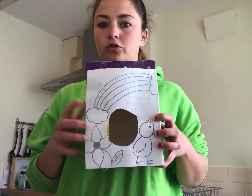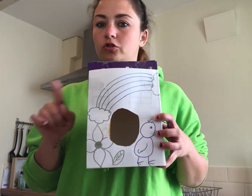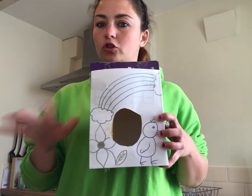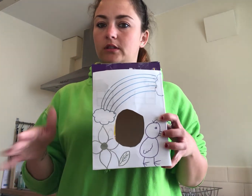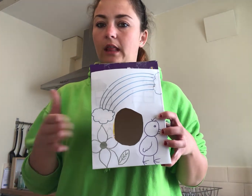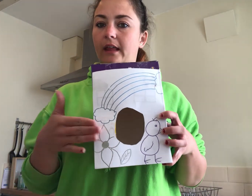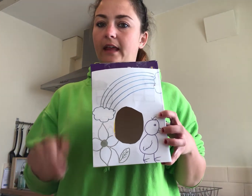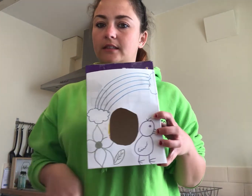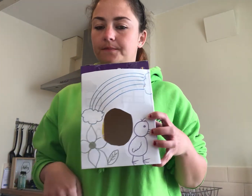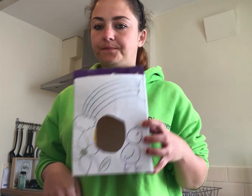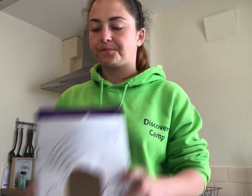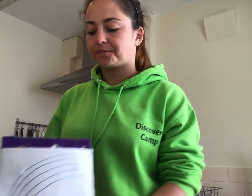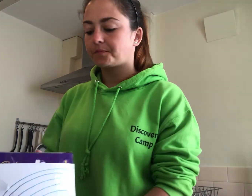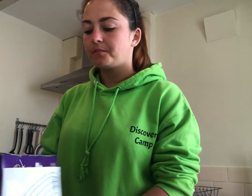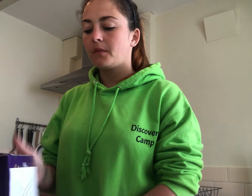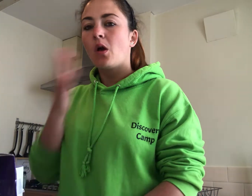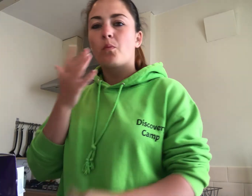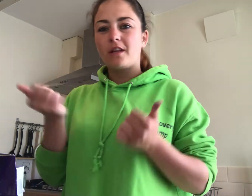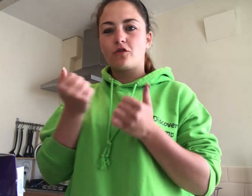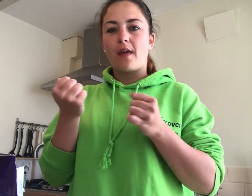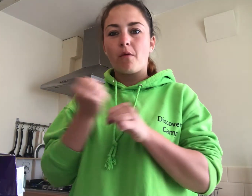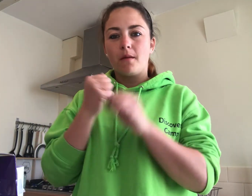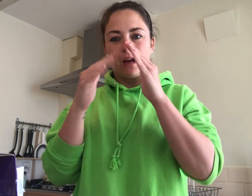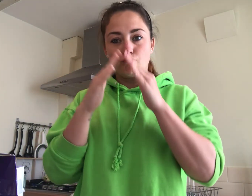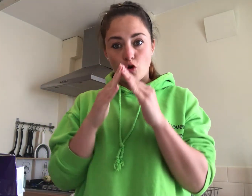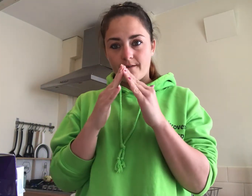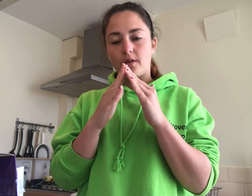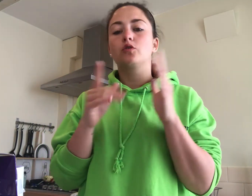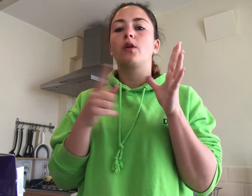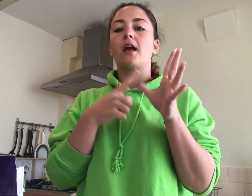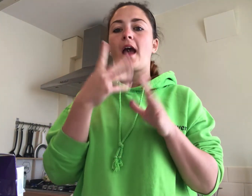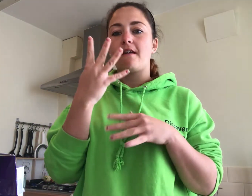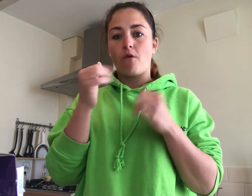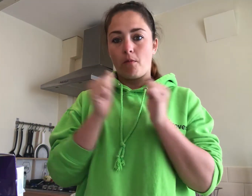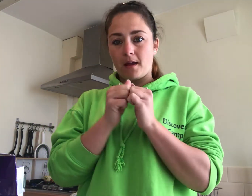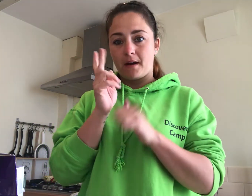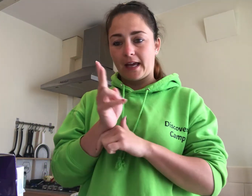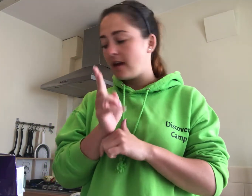just like that when you've done that we're gonna make a roof so you get your a4 paper again